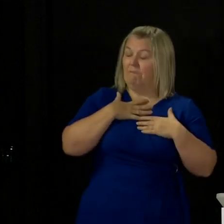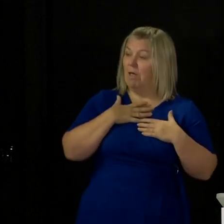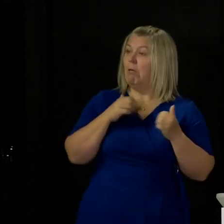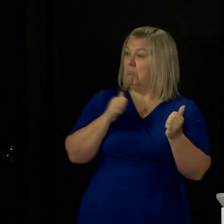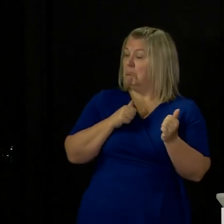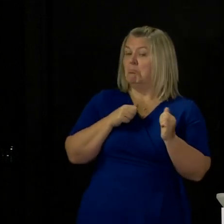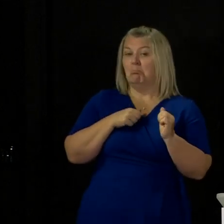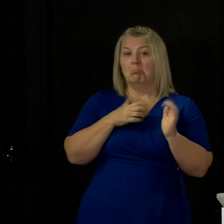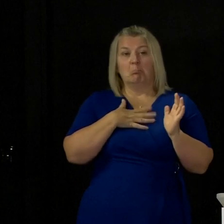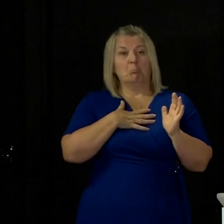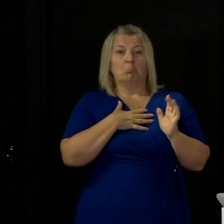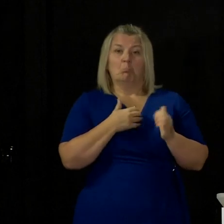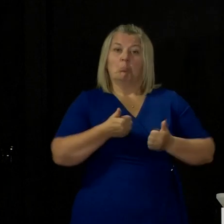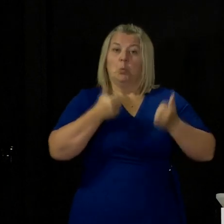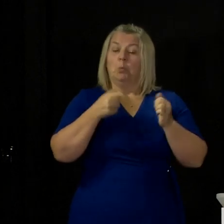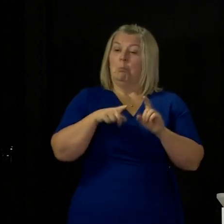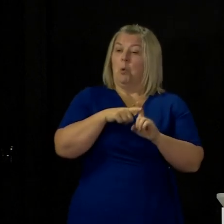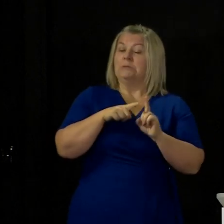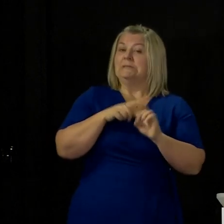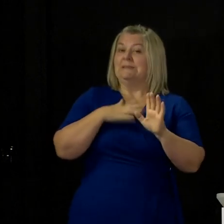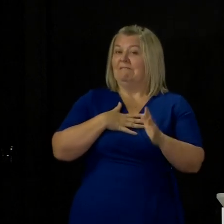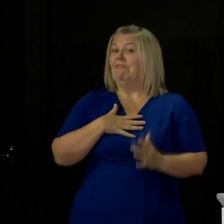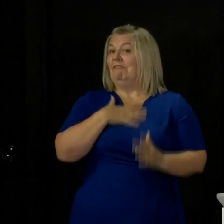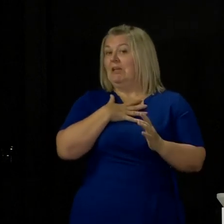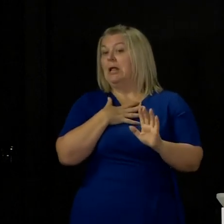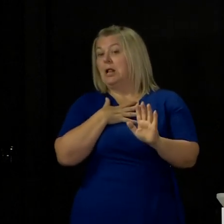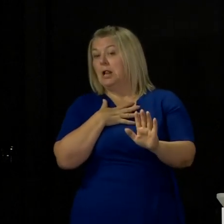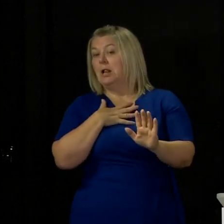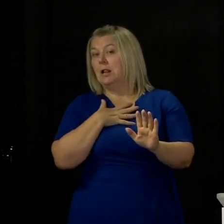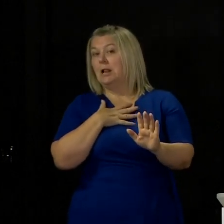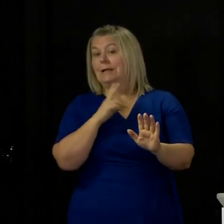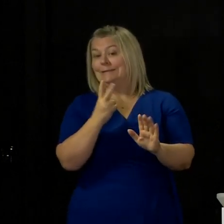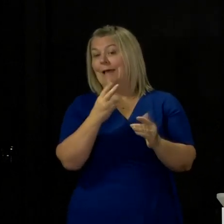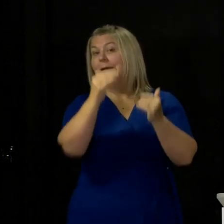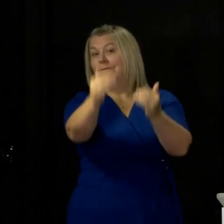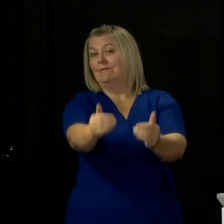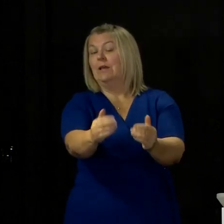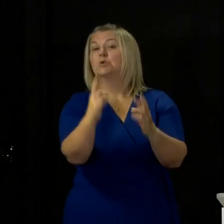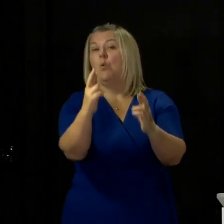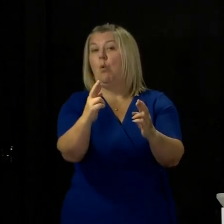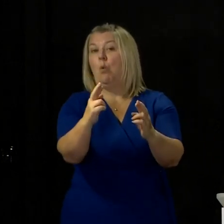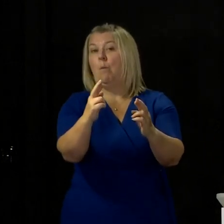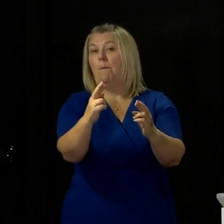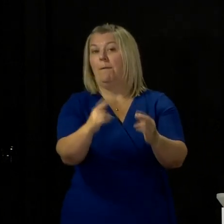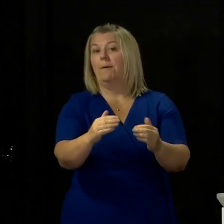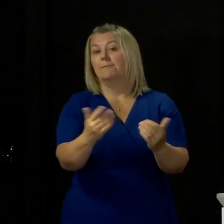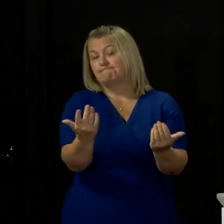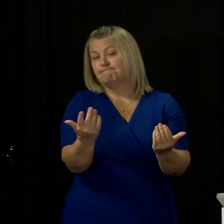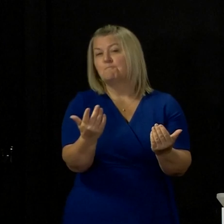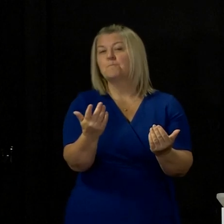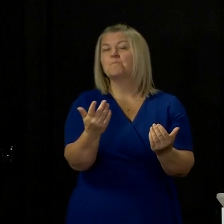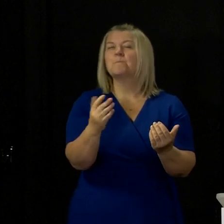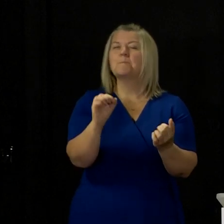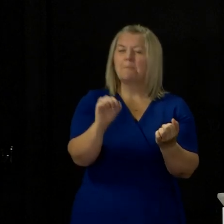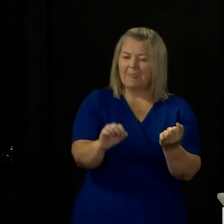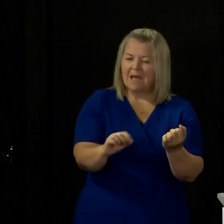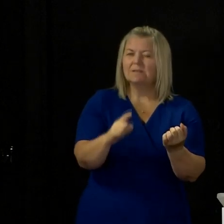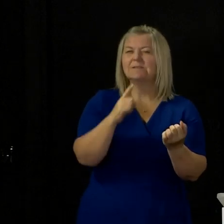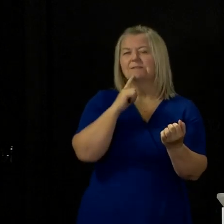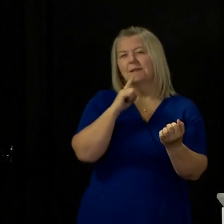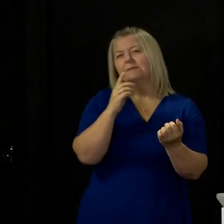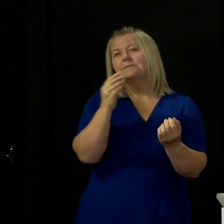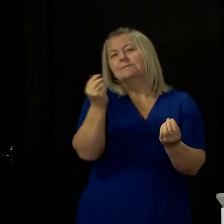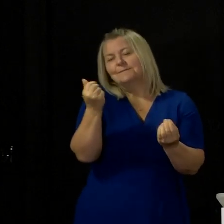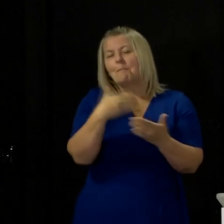things stand just now that we will be able to move into phase two I qualified that by saying at least in part because I